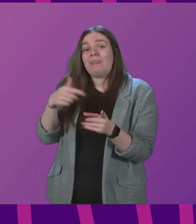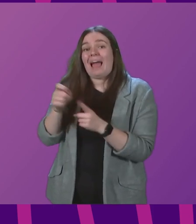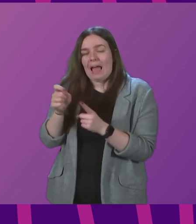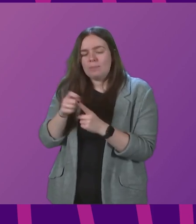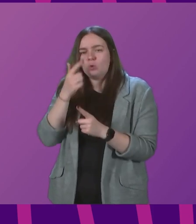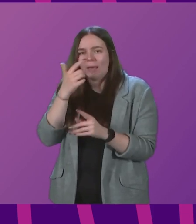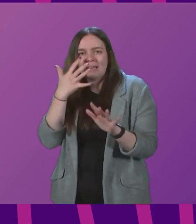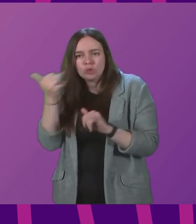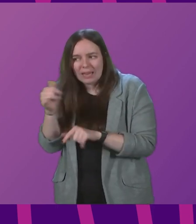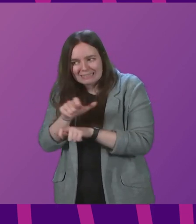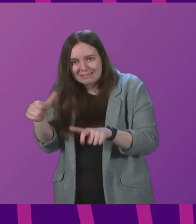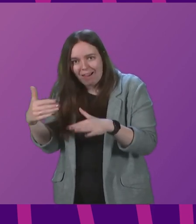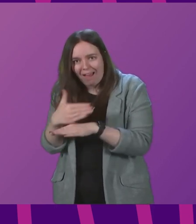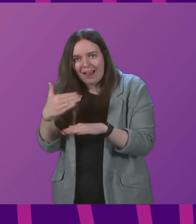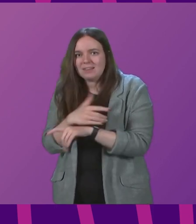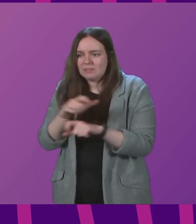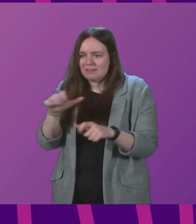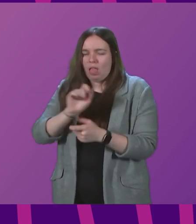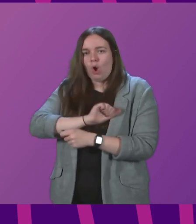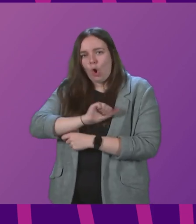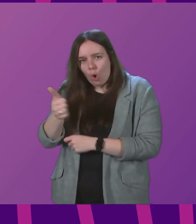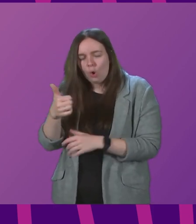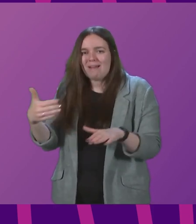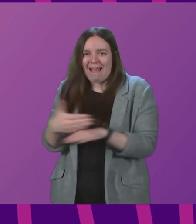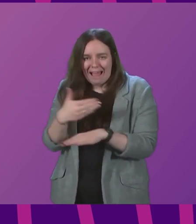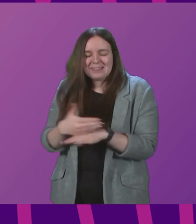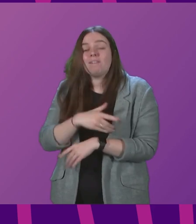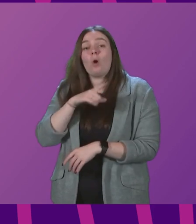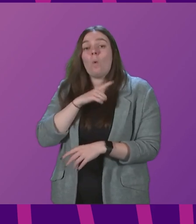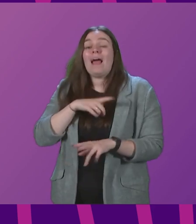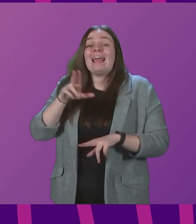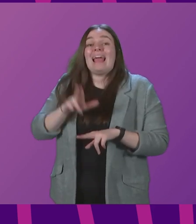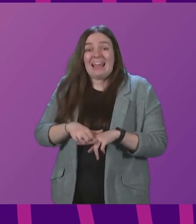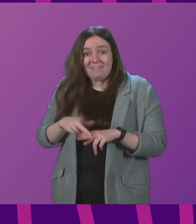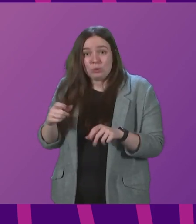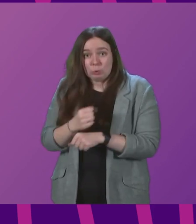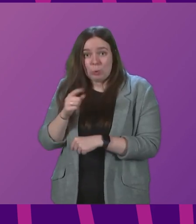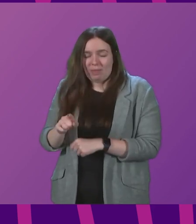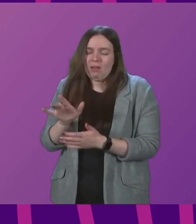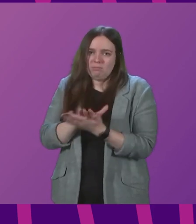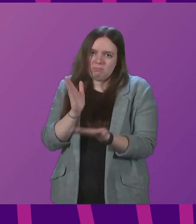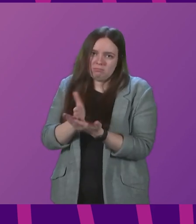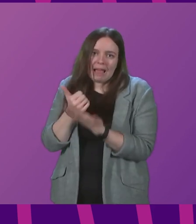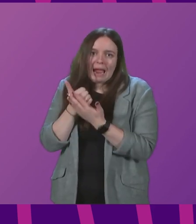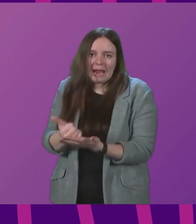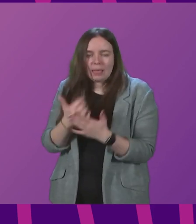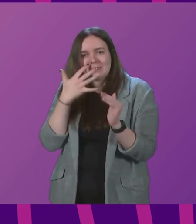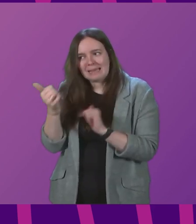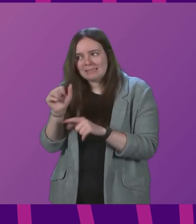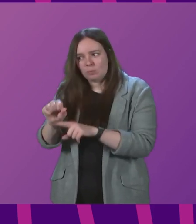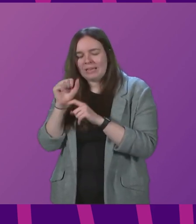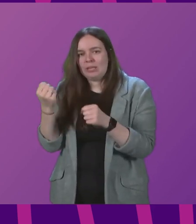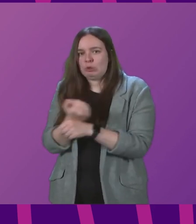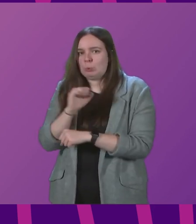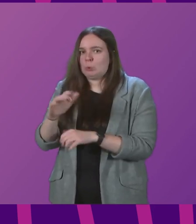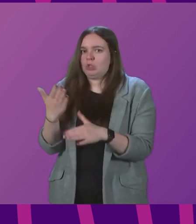go and check that it is still active, that you've got it properly switched on and activated. Because if you do that, then that absolutely helps Test and Protect to do its job